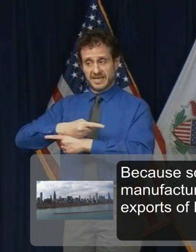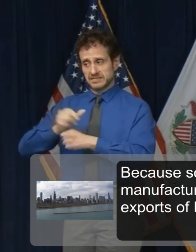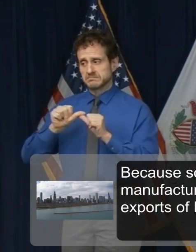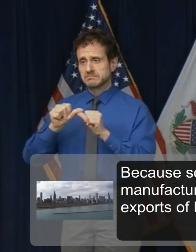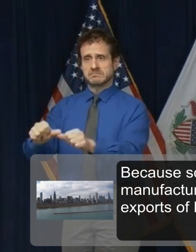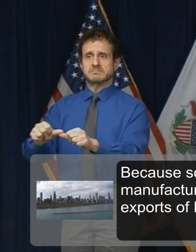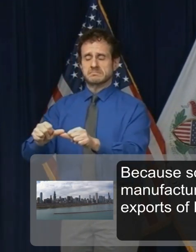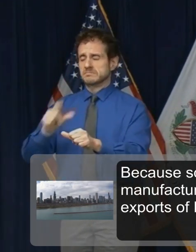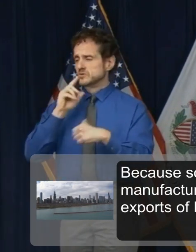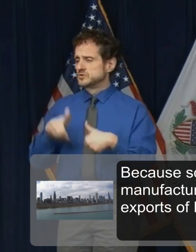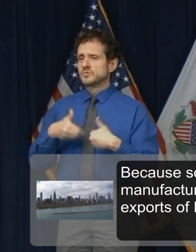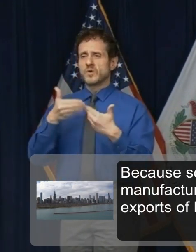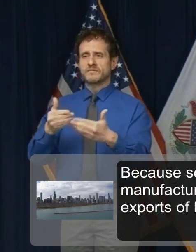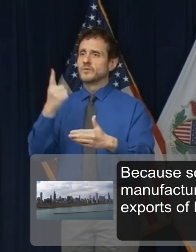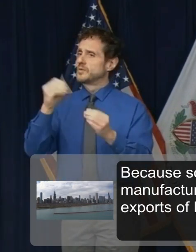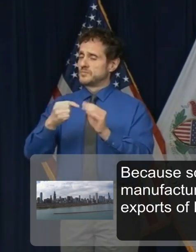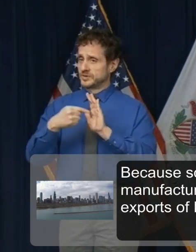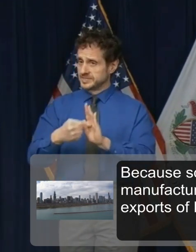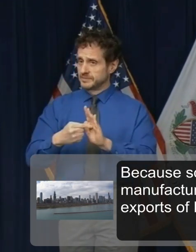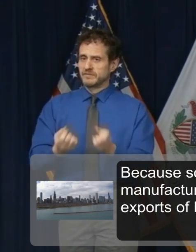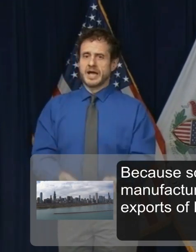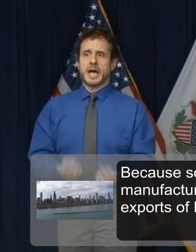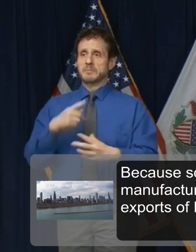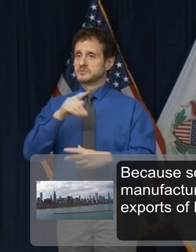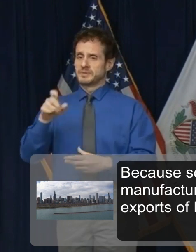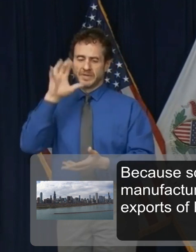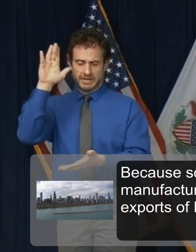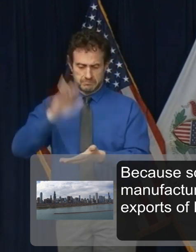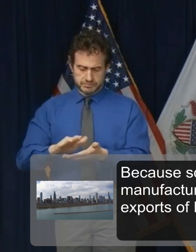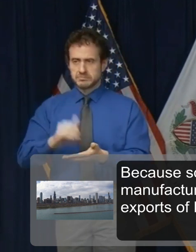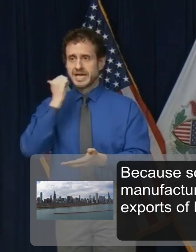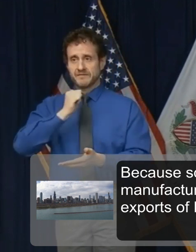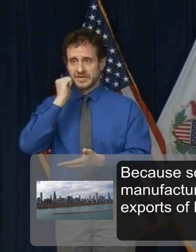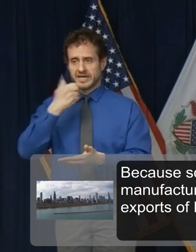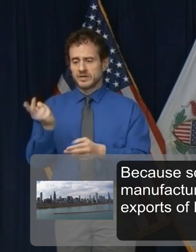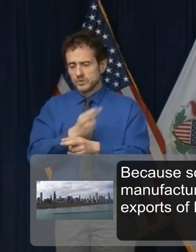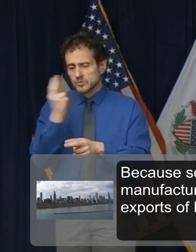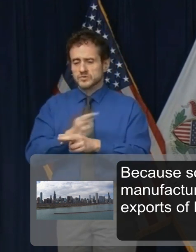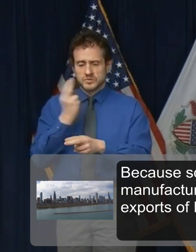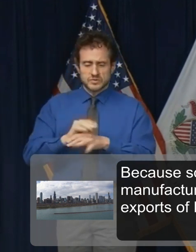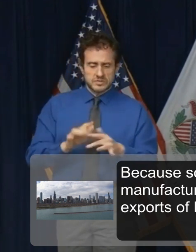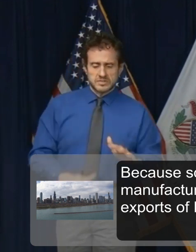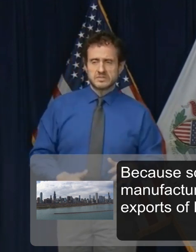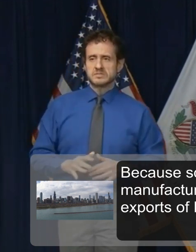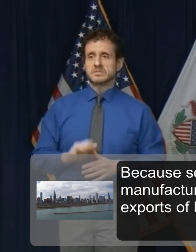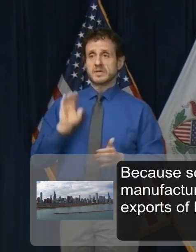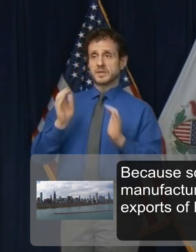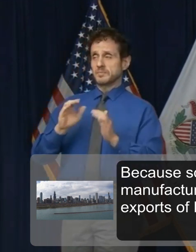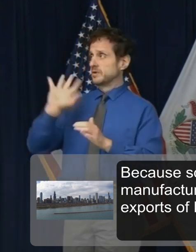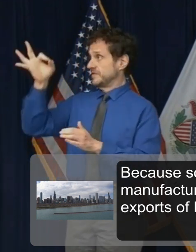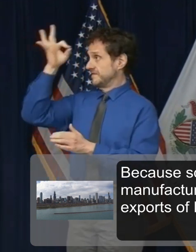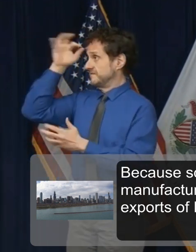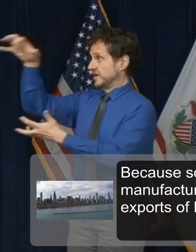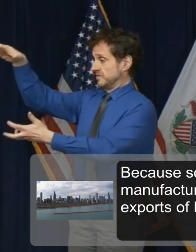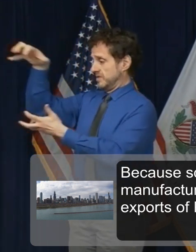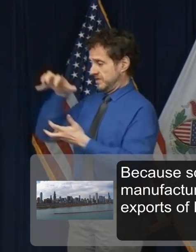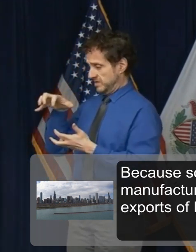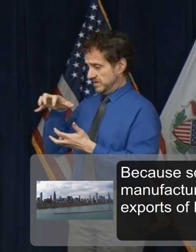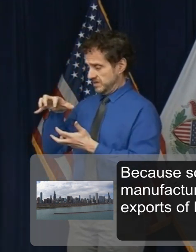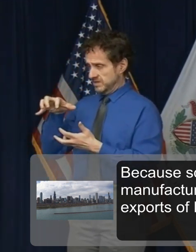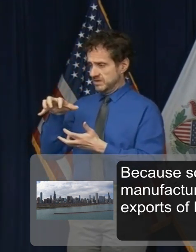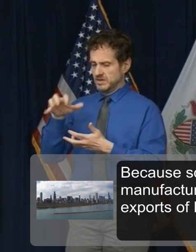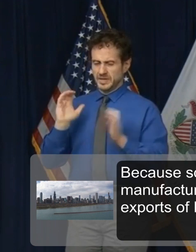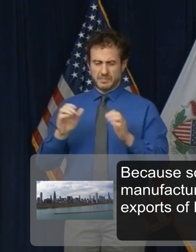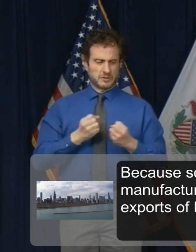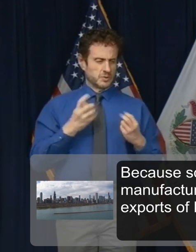to just offer one more example. As you can see, when you compare our federal shipments to our burn